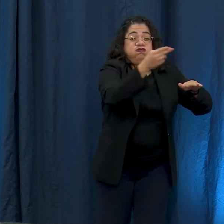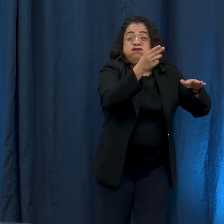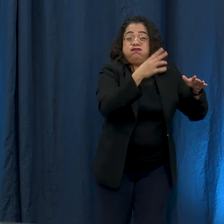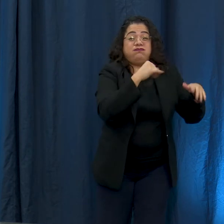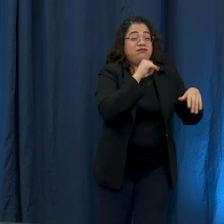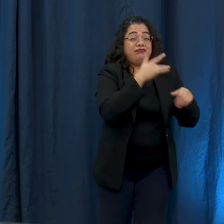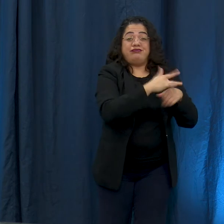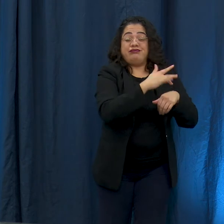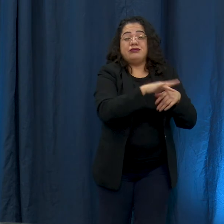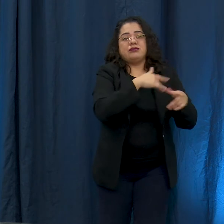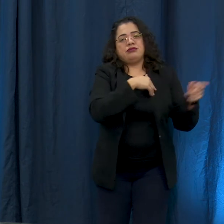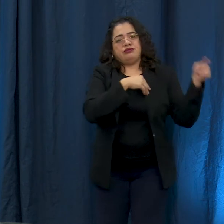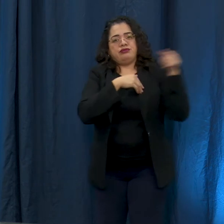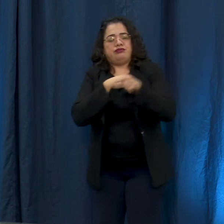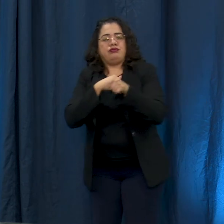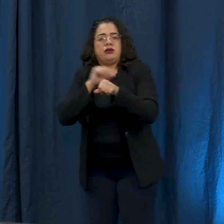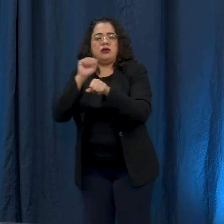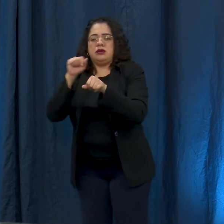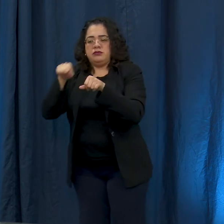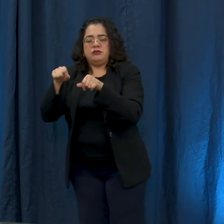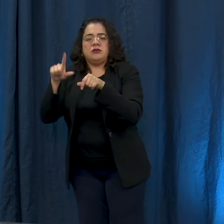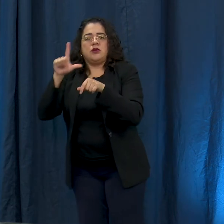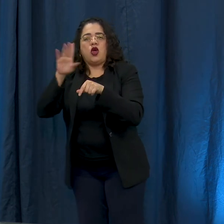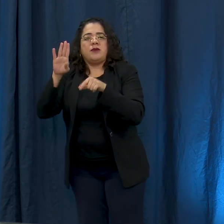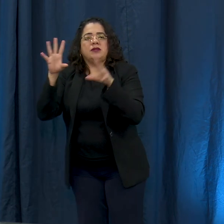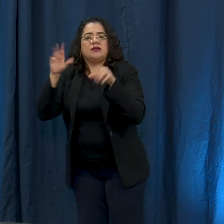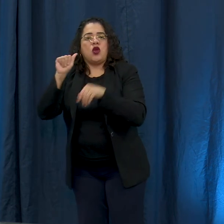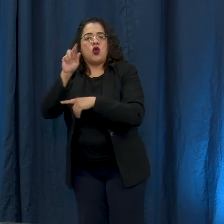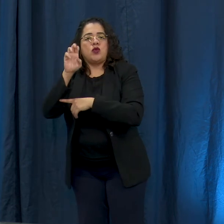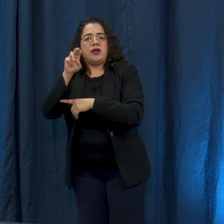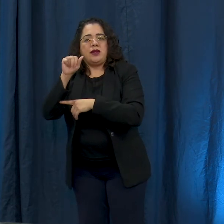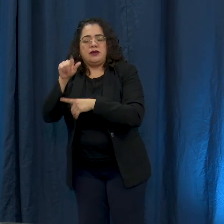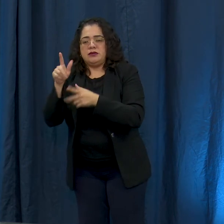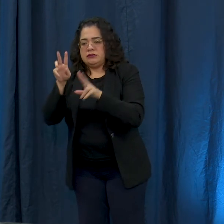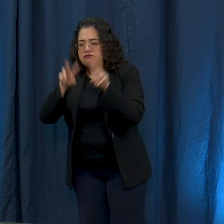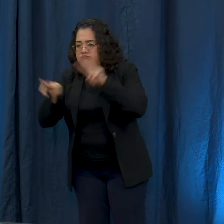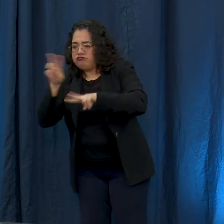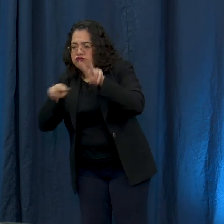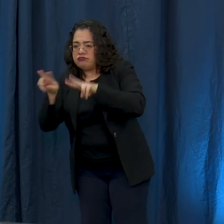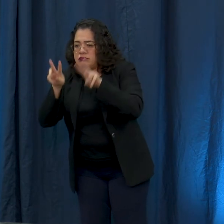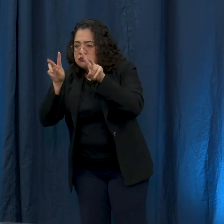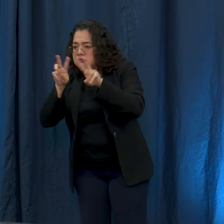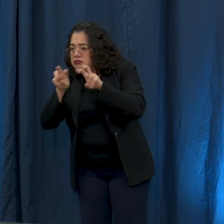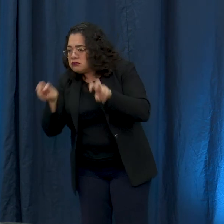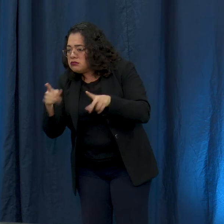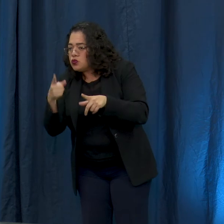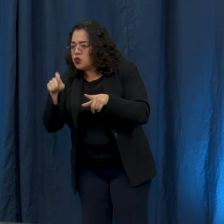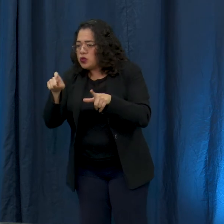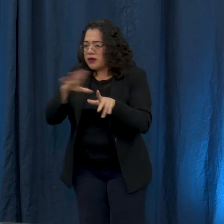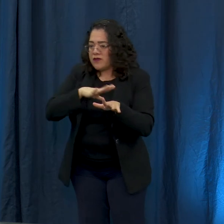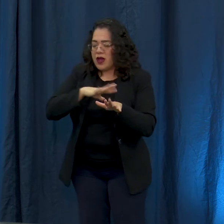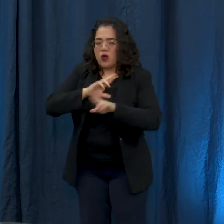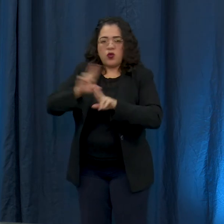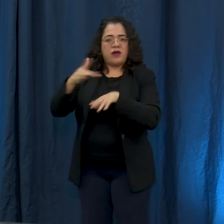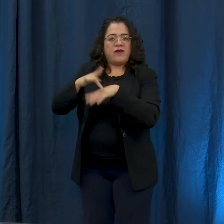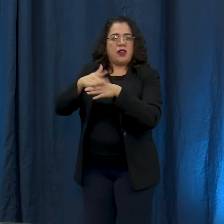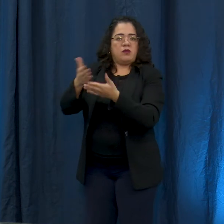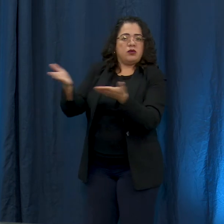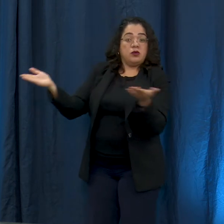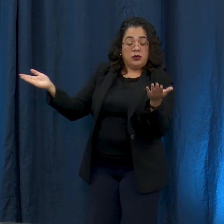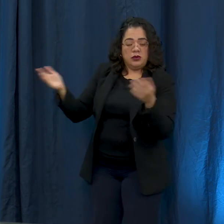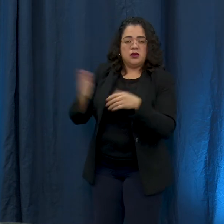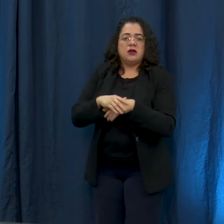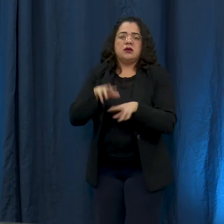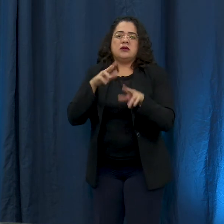closely with all of our hospitals to assess their needs. Of course we're very excited because starting